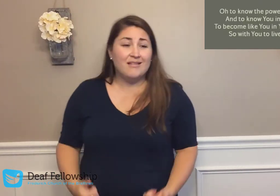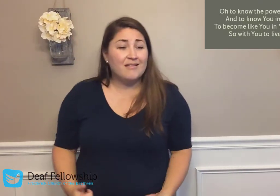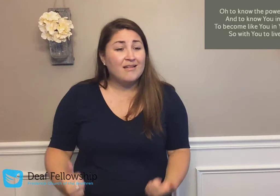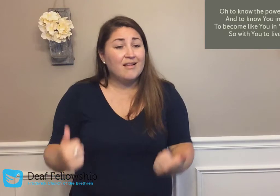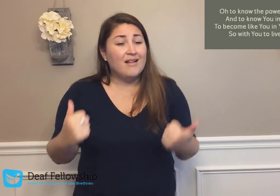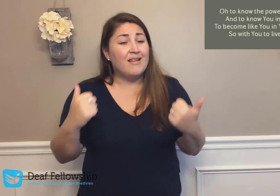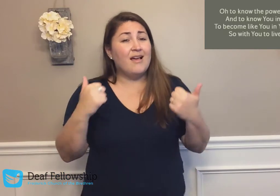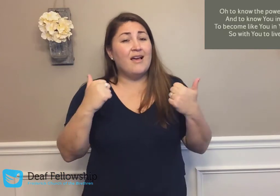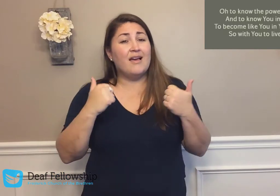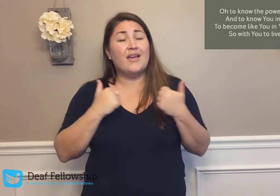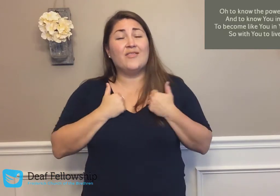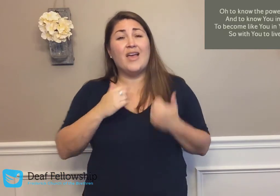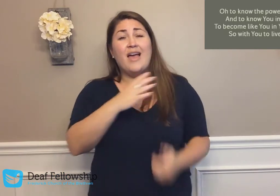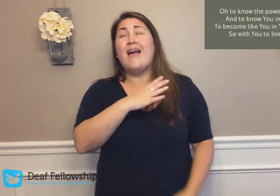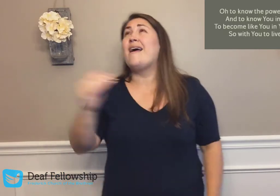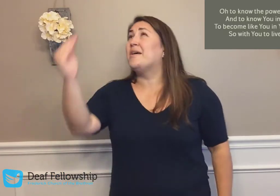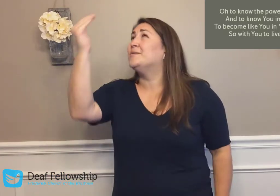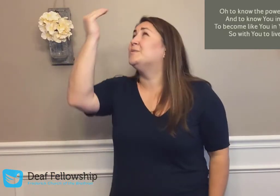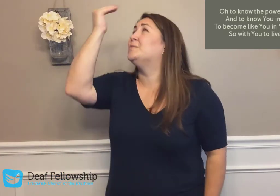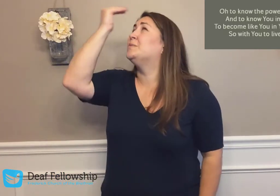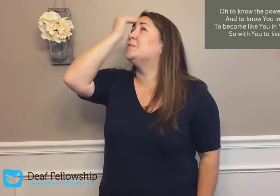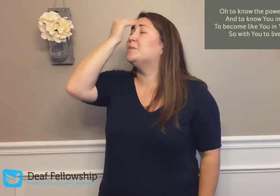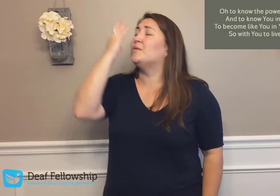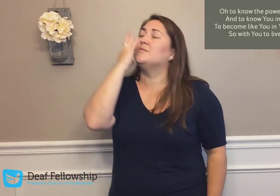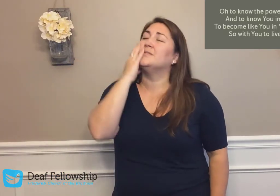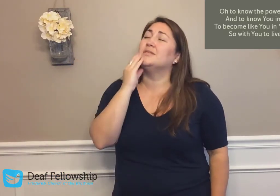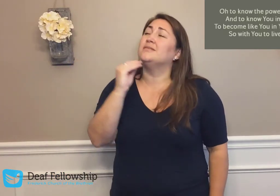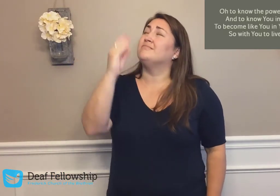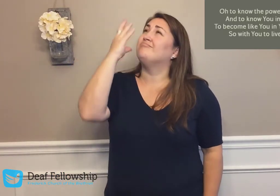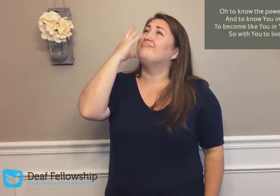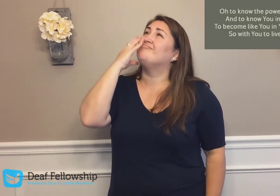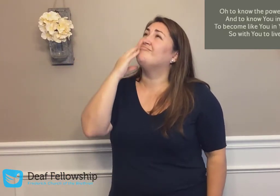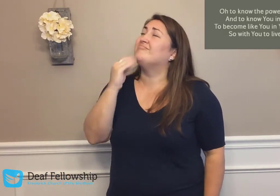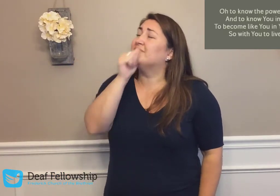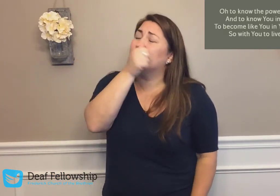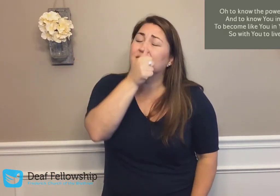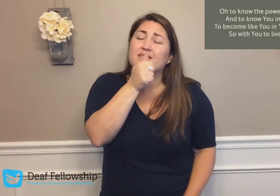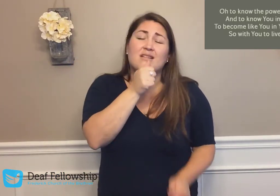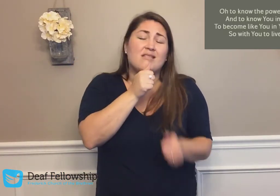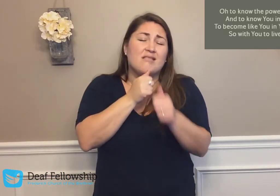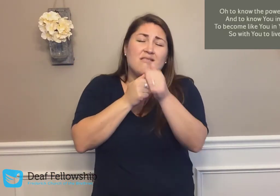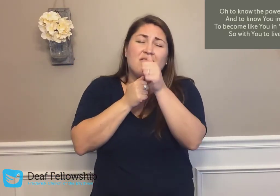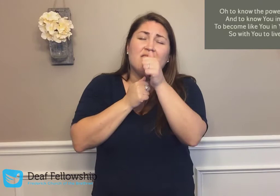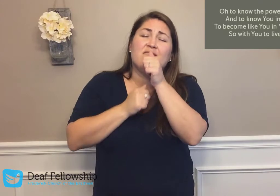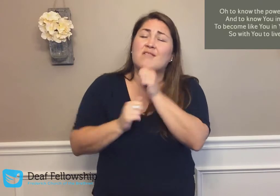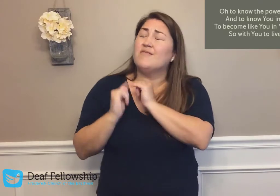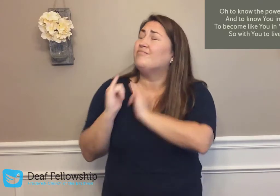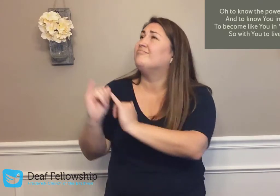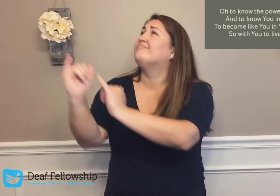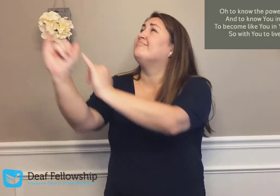life And to know You in Your